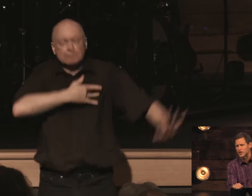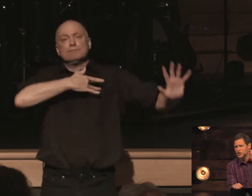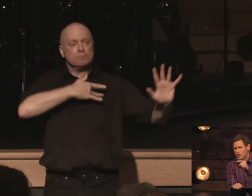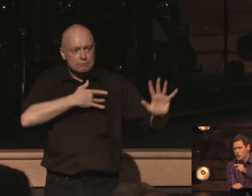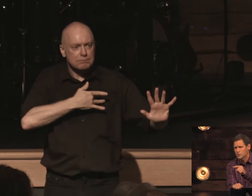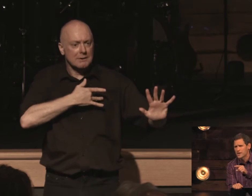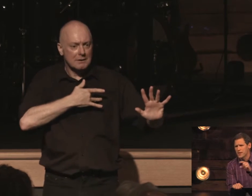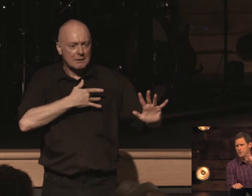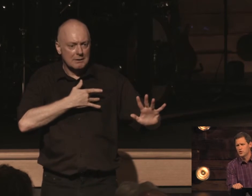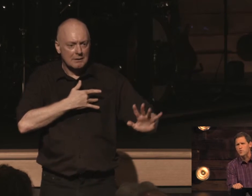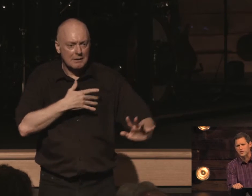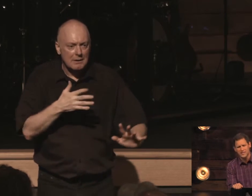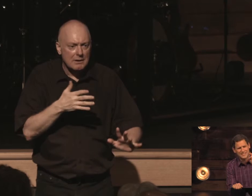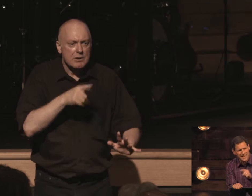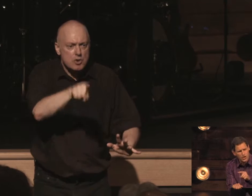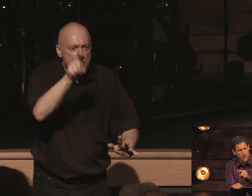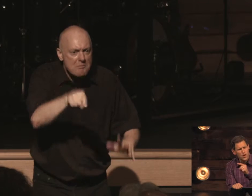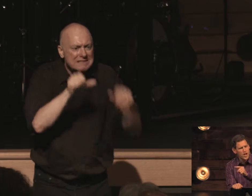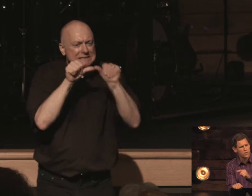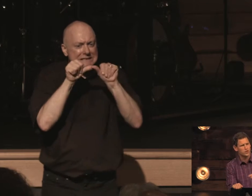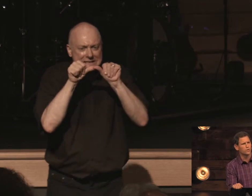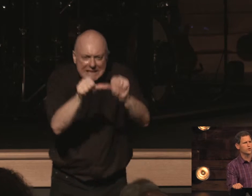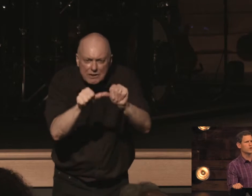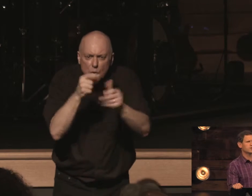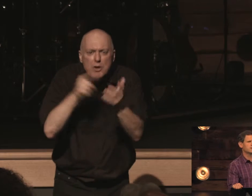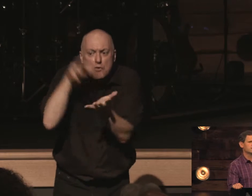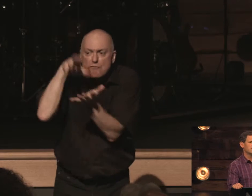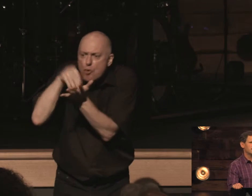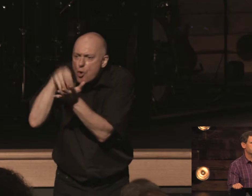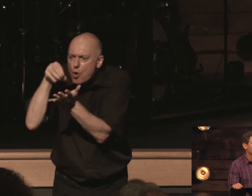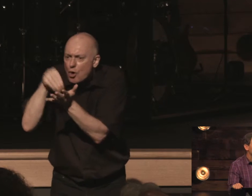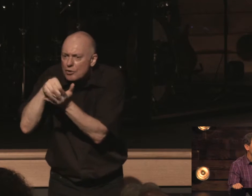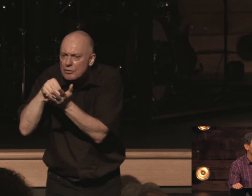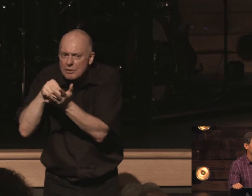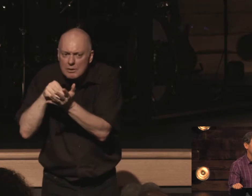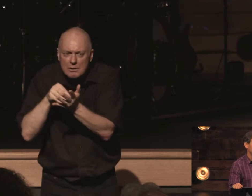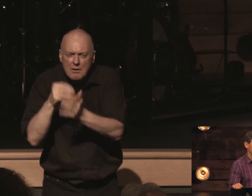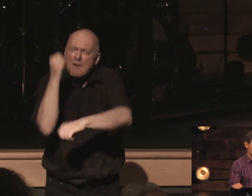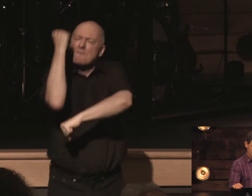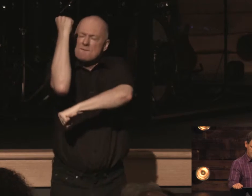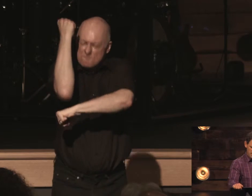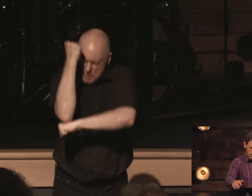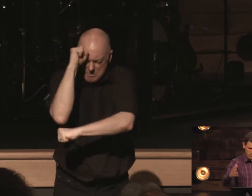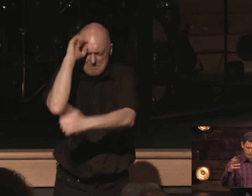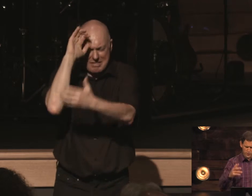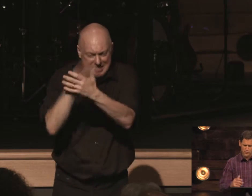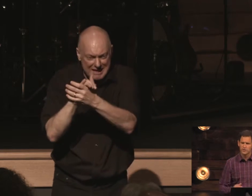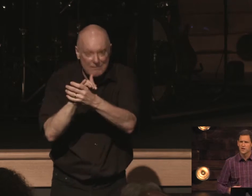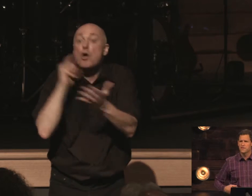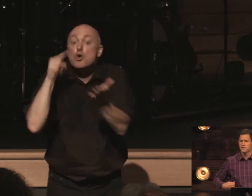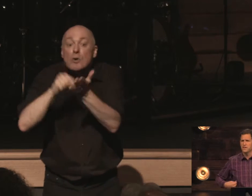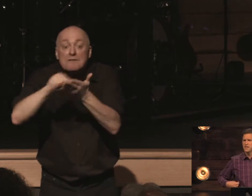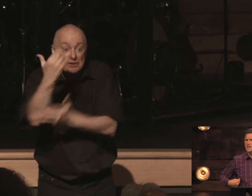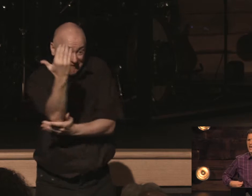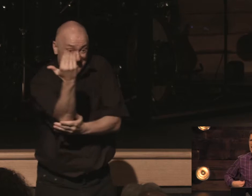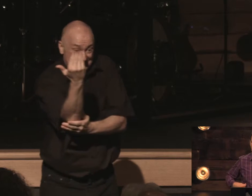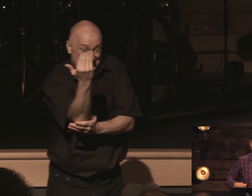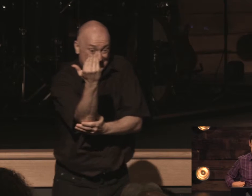on you and that you must continue in what you have learned and firmly believed and notice verse 15 and how from